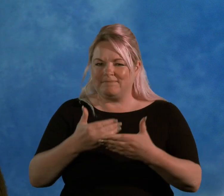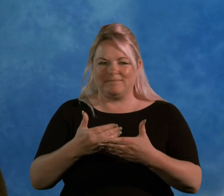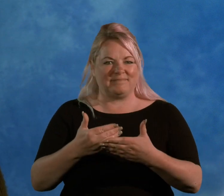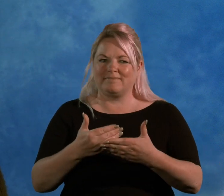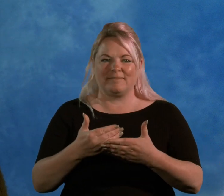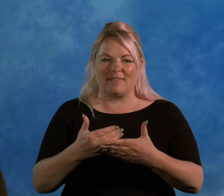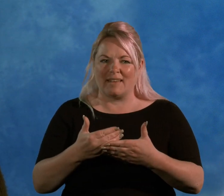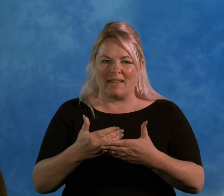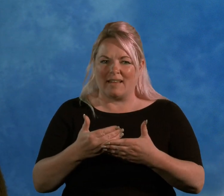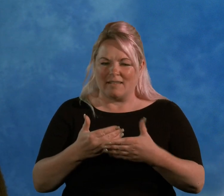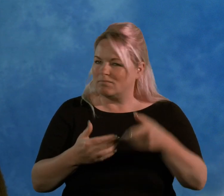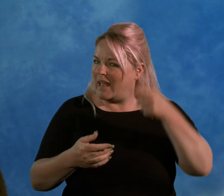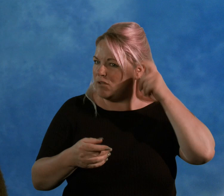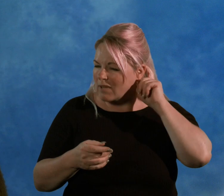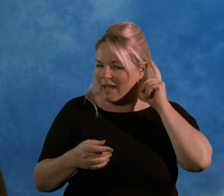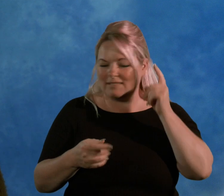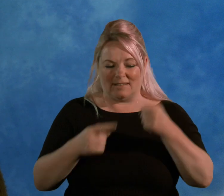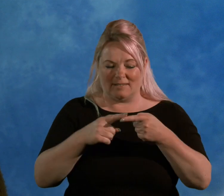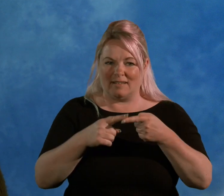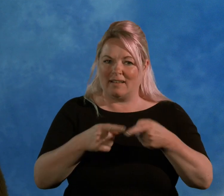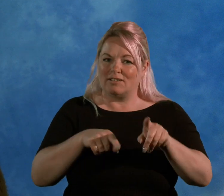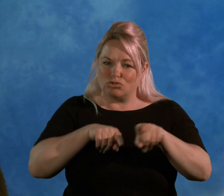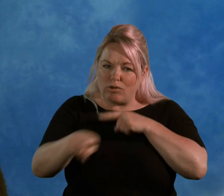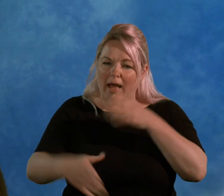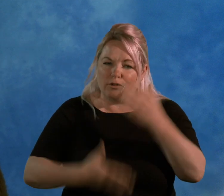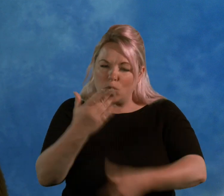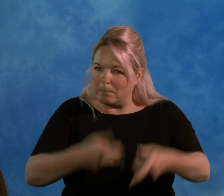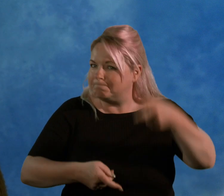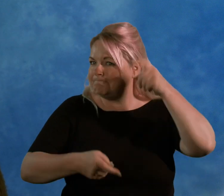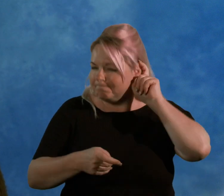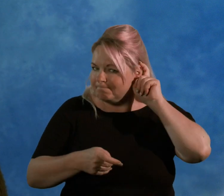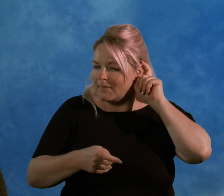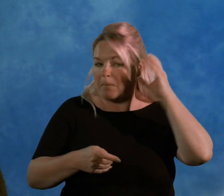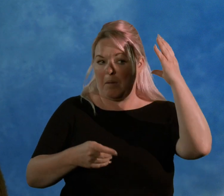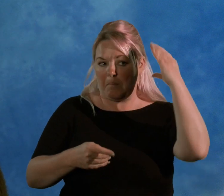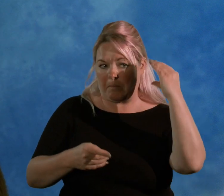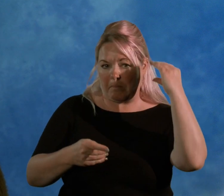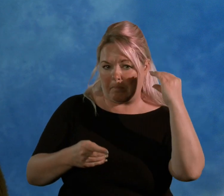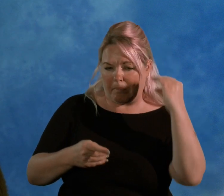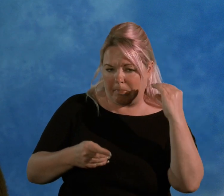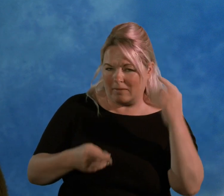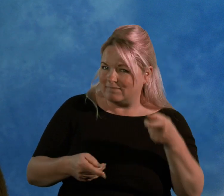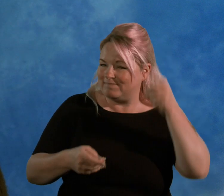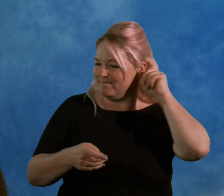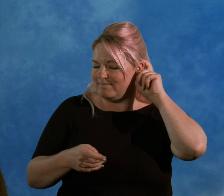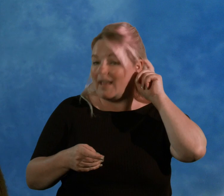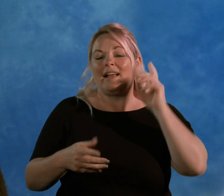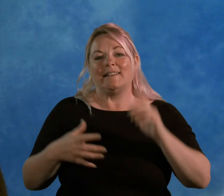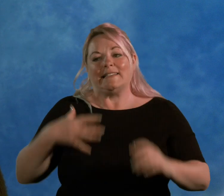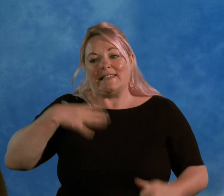gone through the various hearing aids available as I deteriorated. And yes, I really did need help.